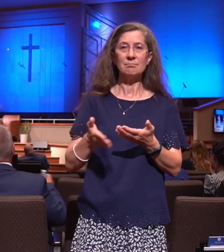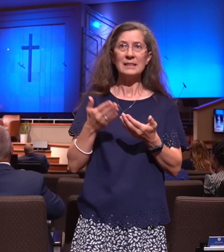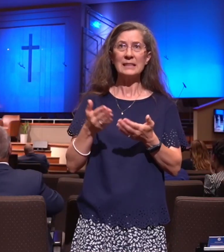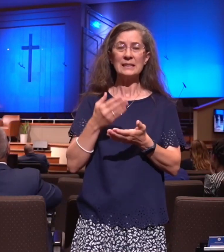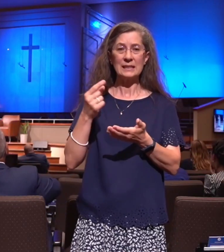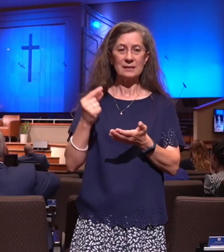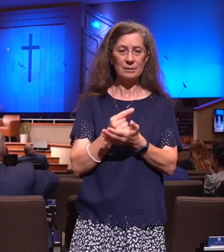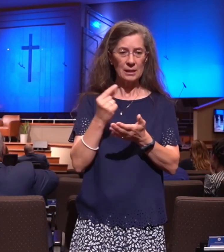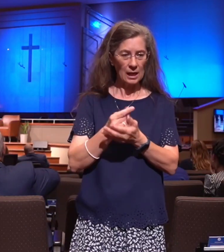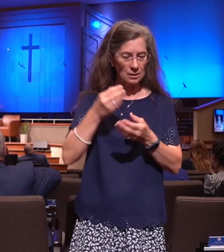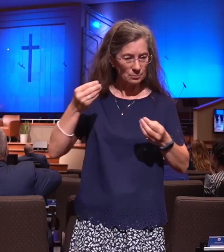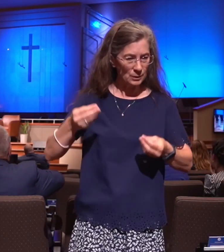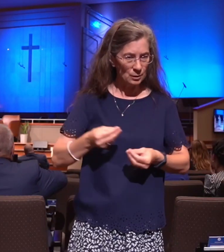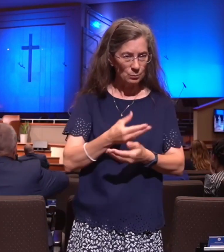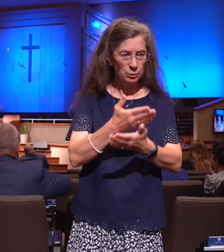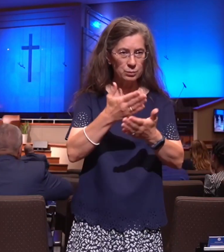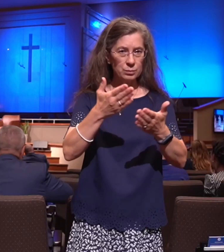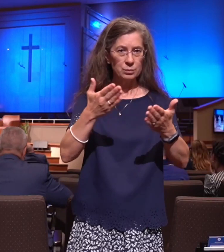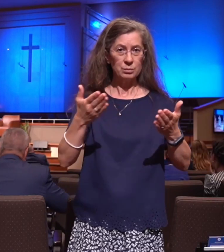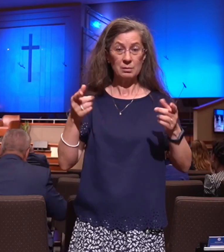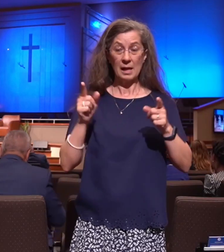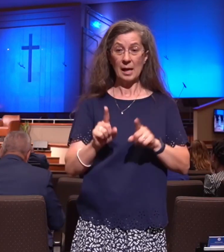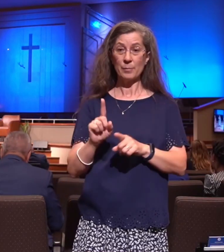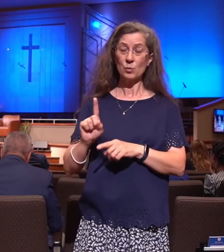pass through just a simple touch.